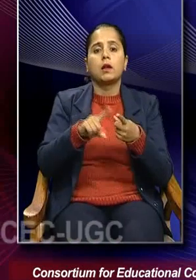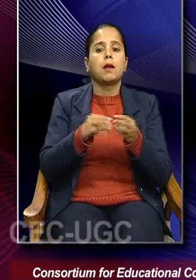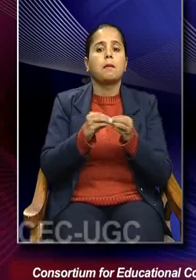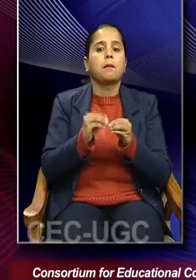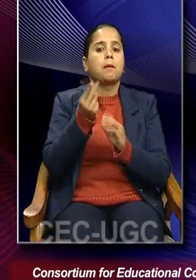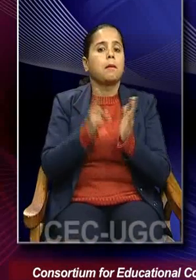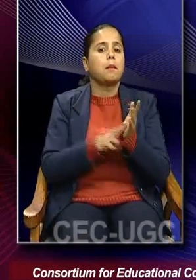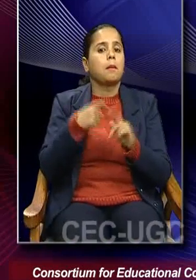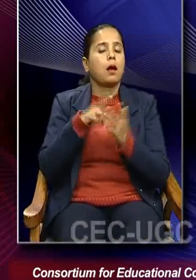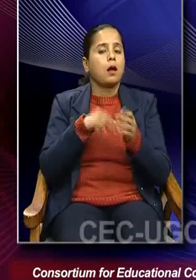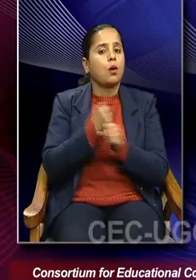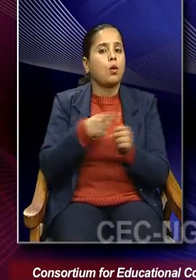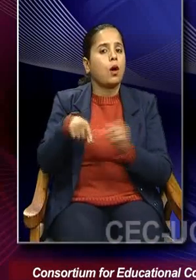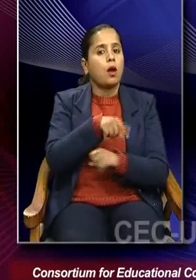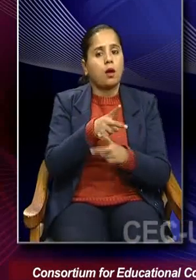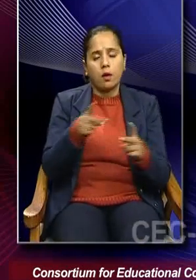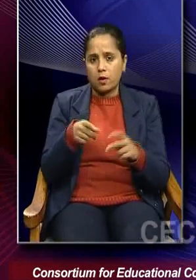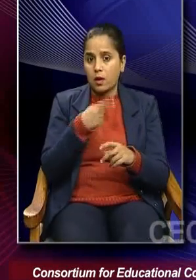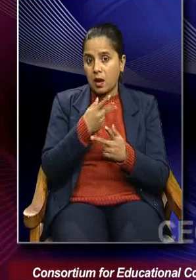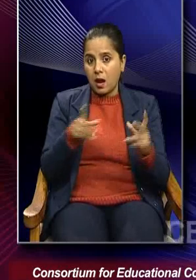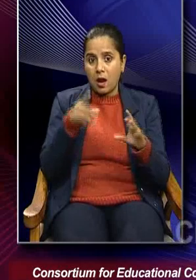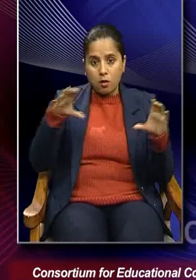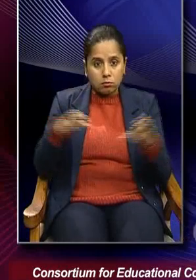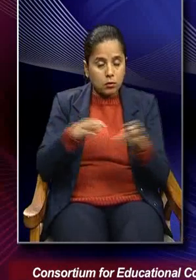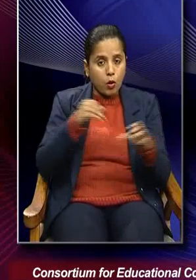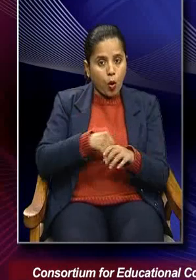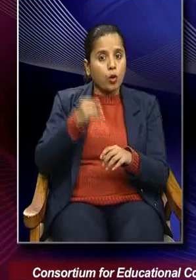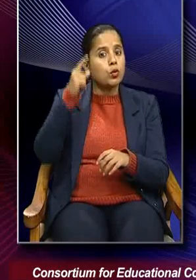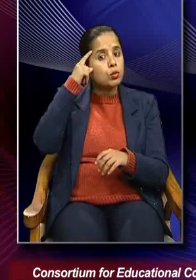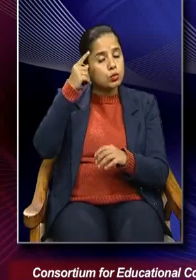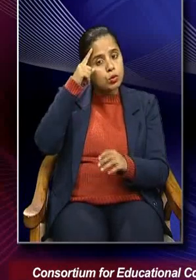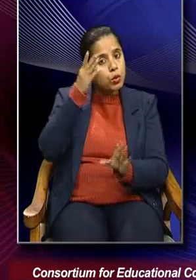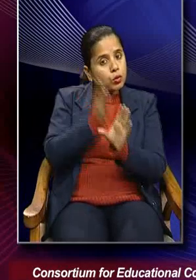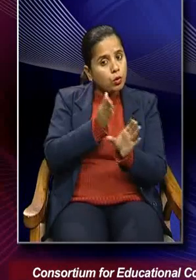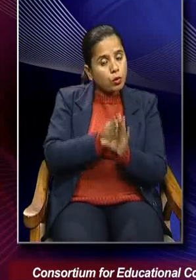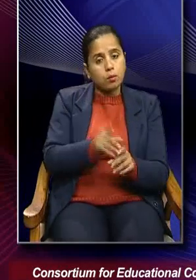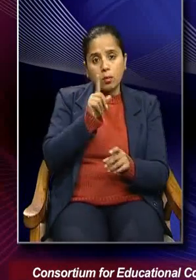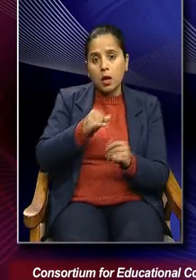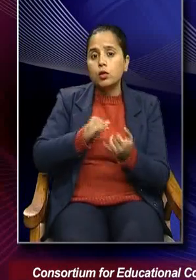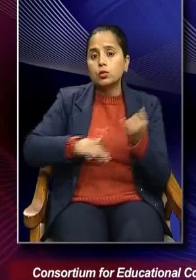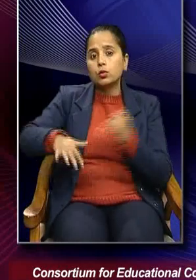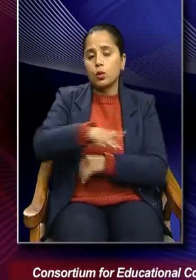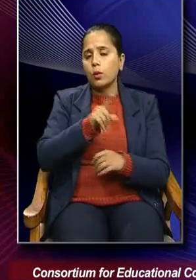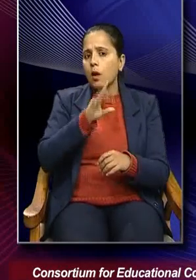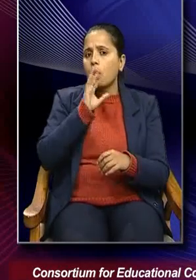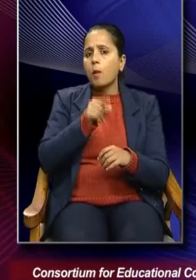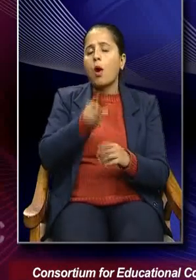is the tendency not due to psych of the sociologist, but it is a part of the methodology